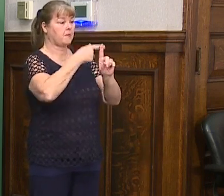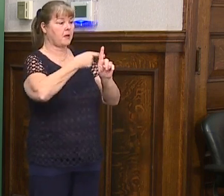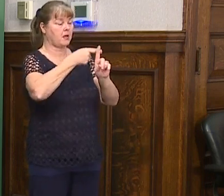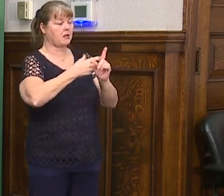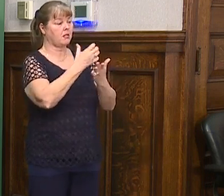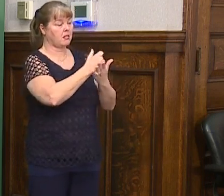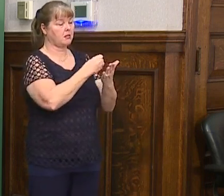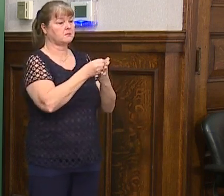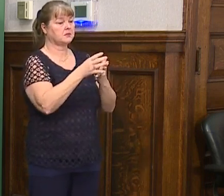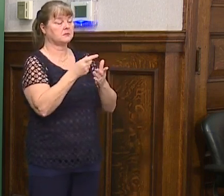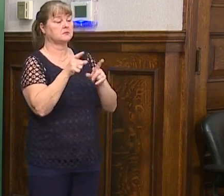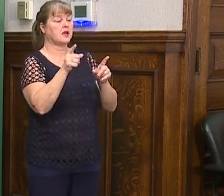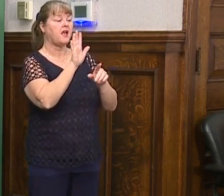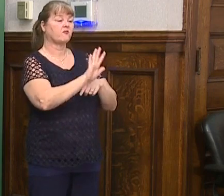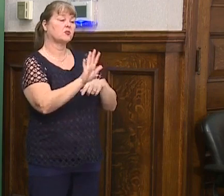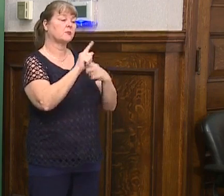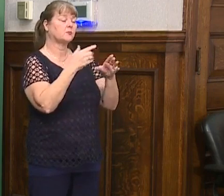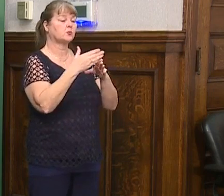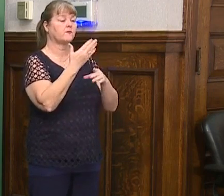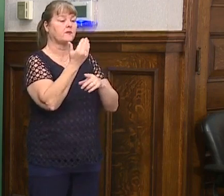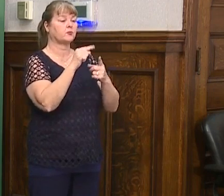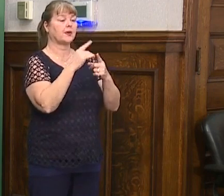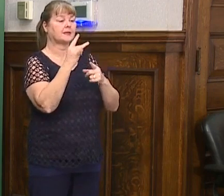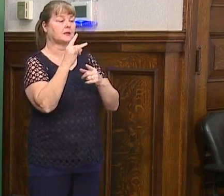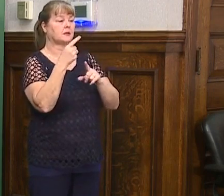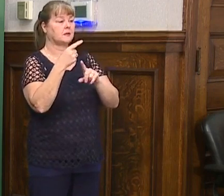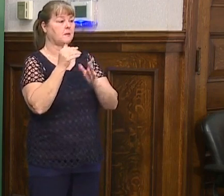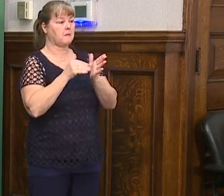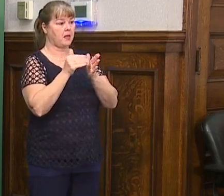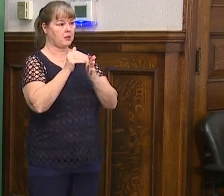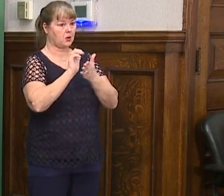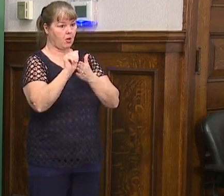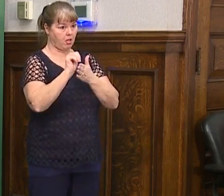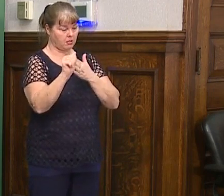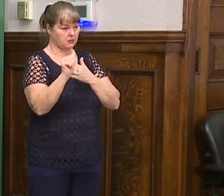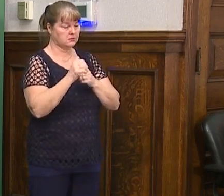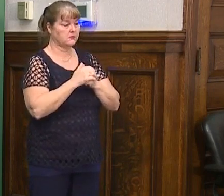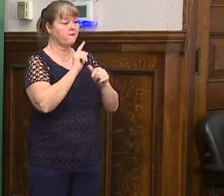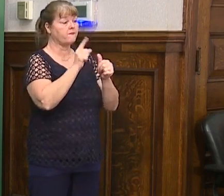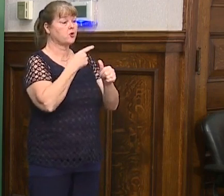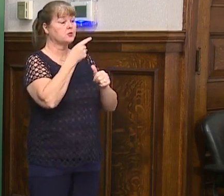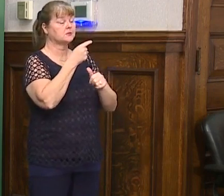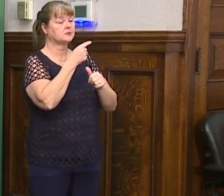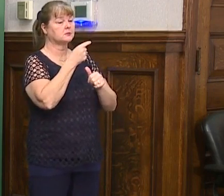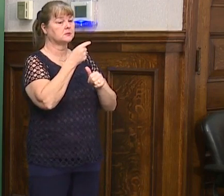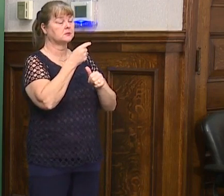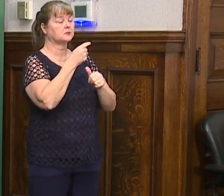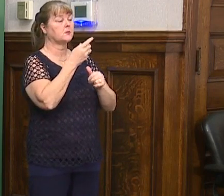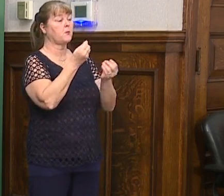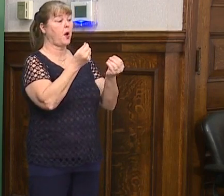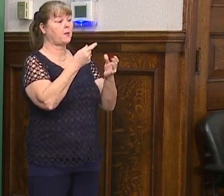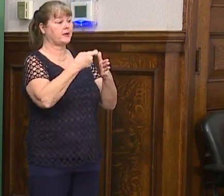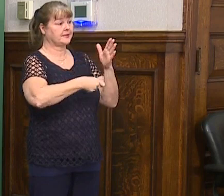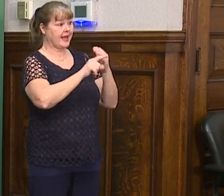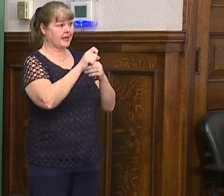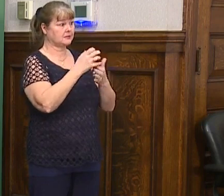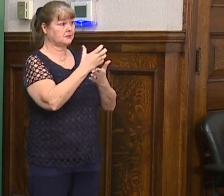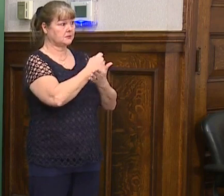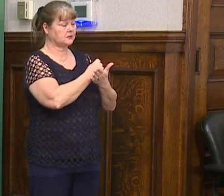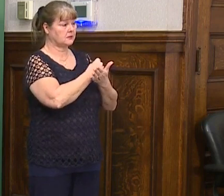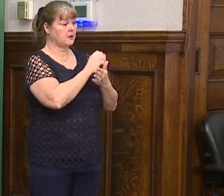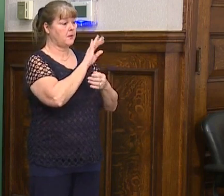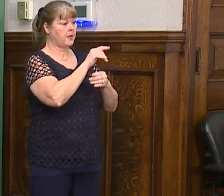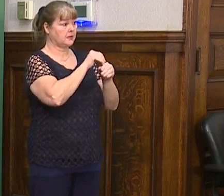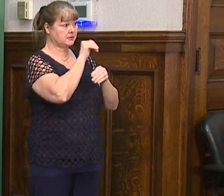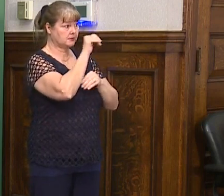City expenses are going to average somewhere between $15 to $18 million. The first sales tax, excuse me, the first property tax collection that the